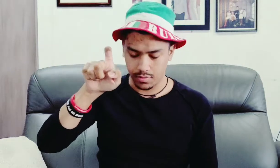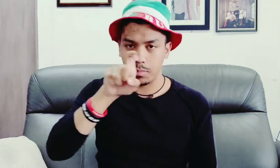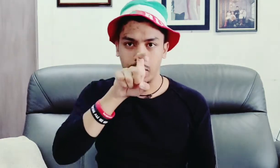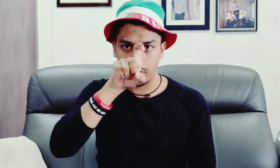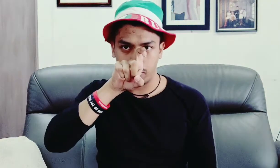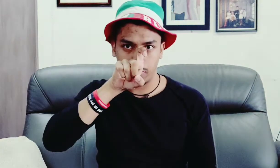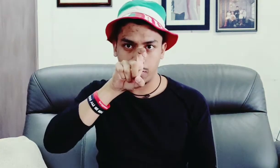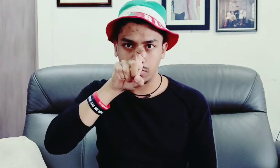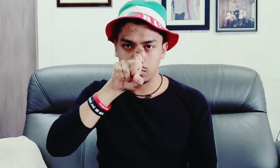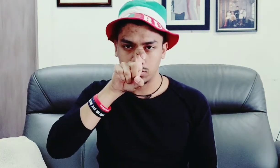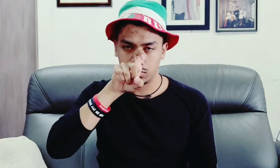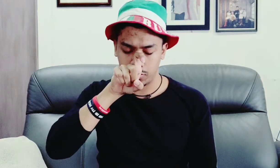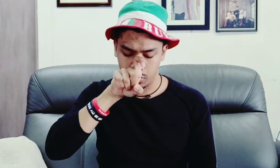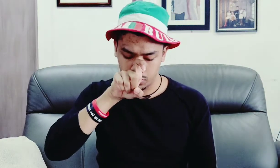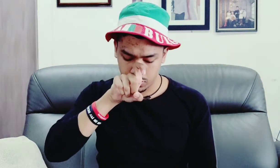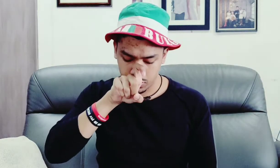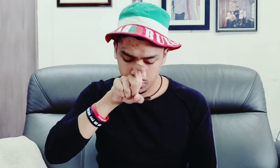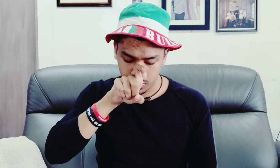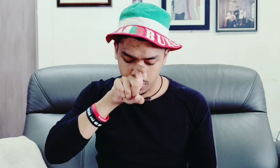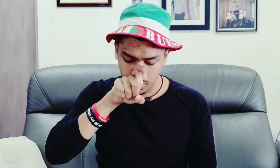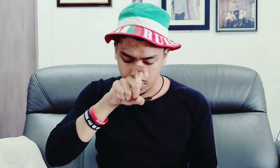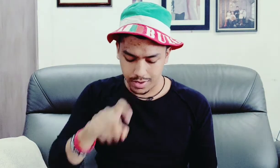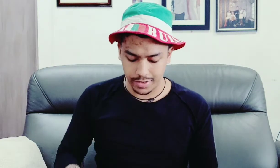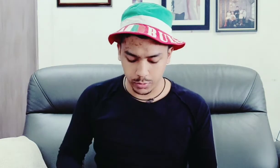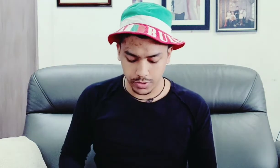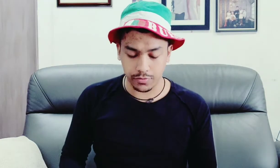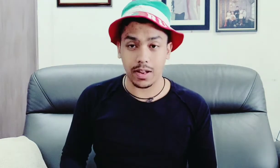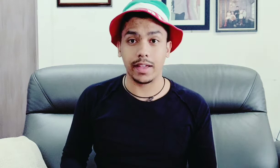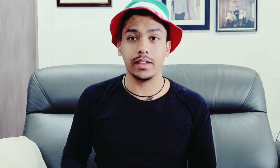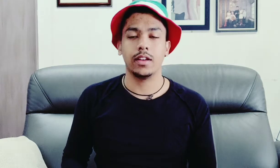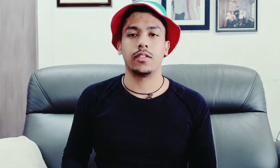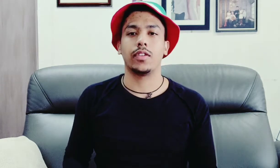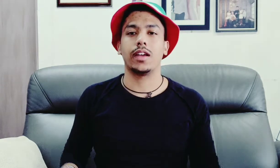but on your on your on your nose okay next word is fly fly